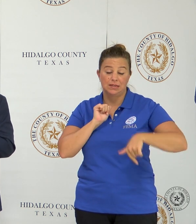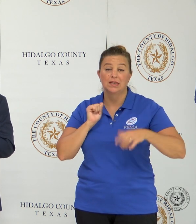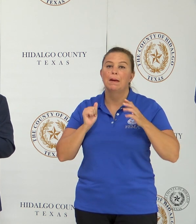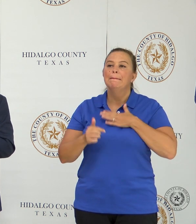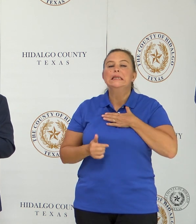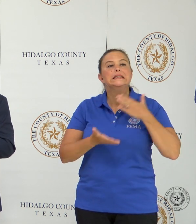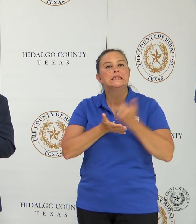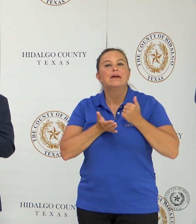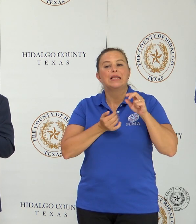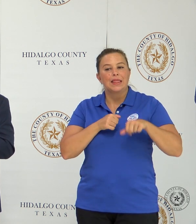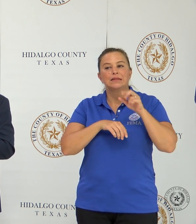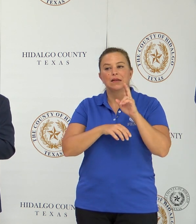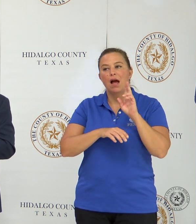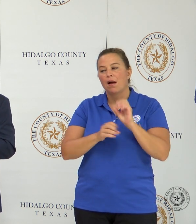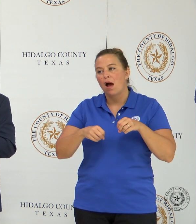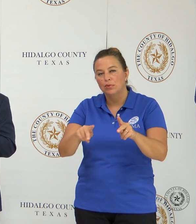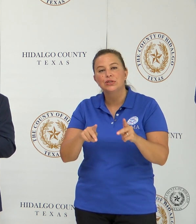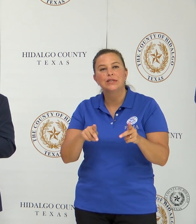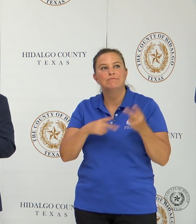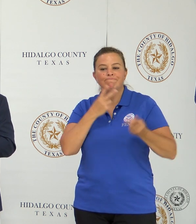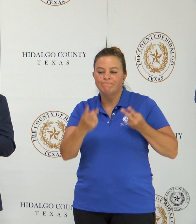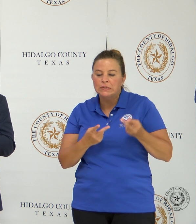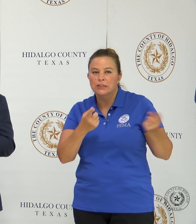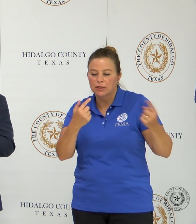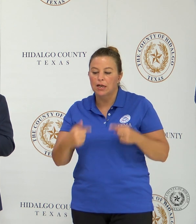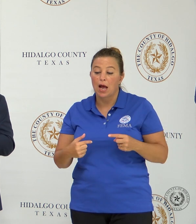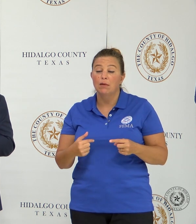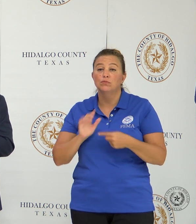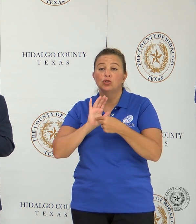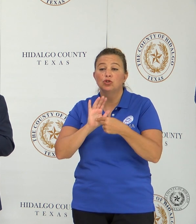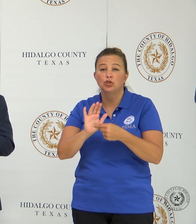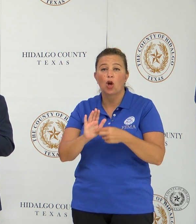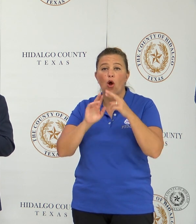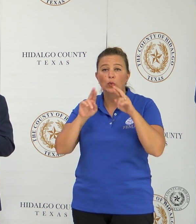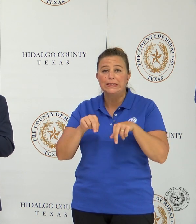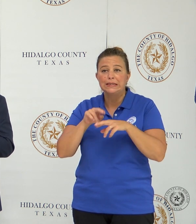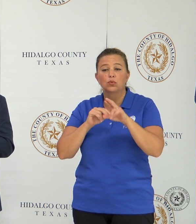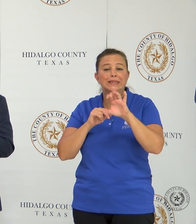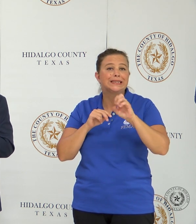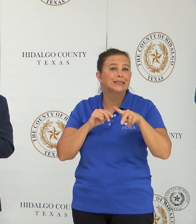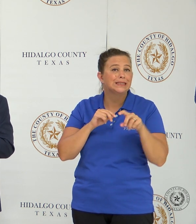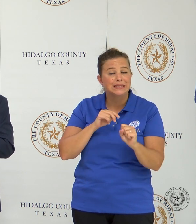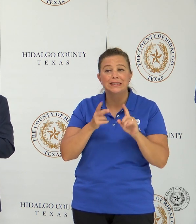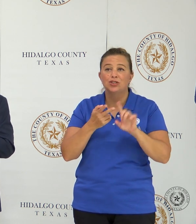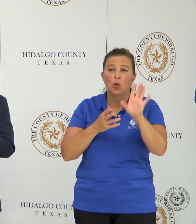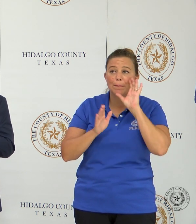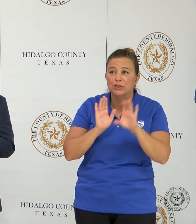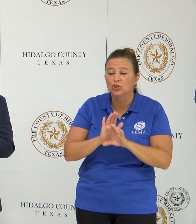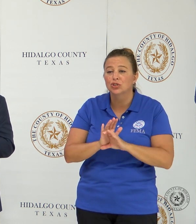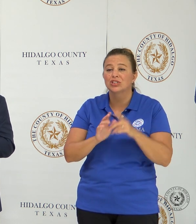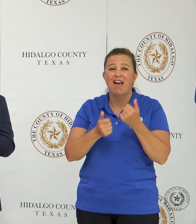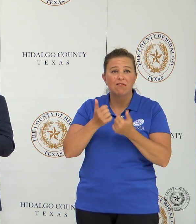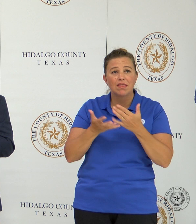Please take advantage of this opportunity to come visit with them. Let them know. Bring your receipts. Bring your pictures. Bring all the information you possibly can